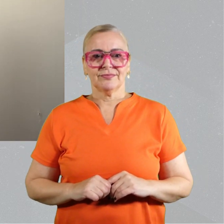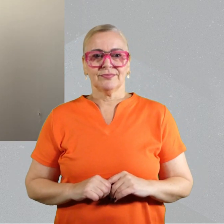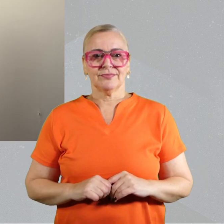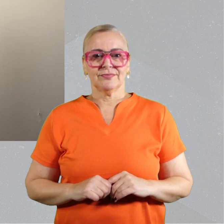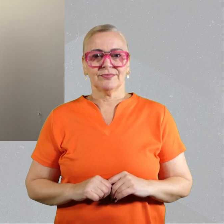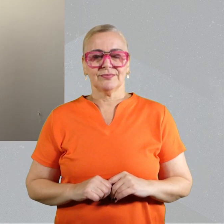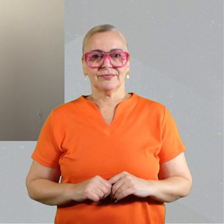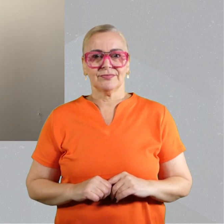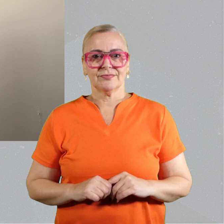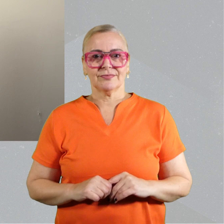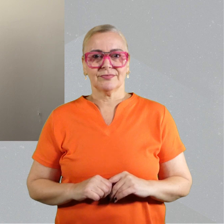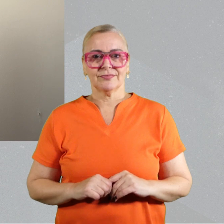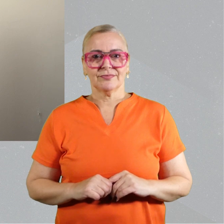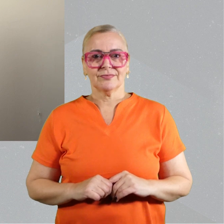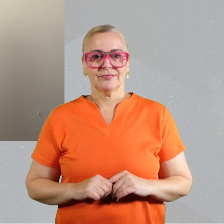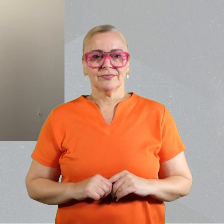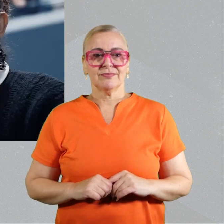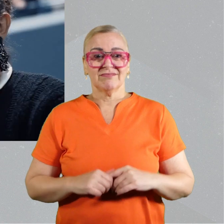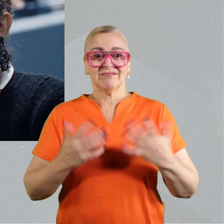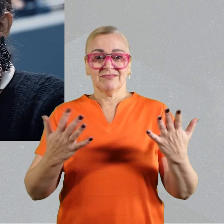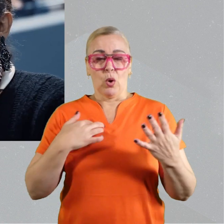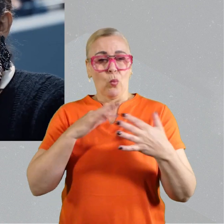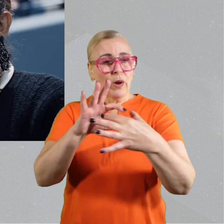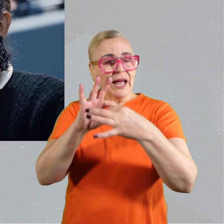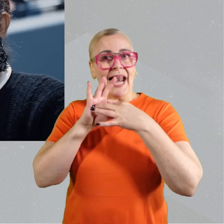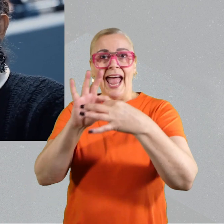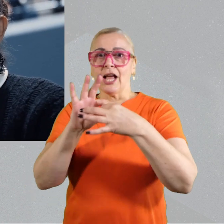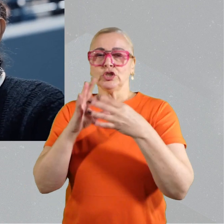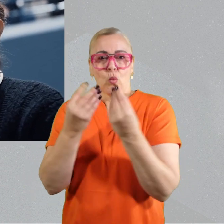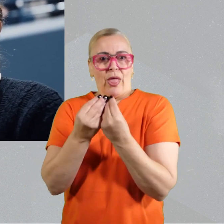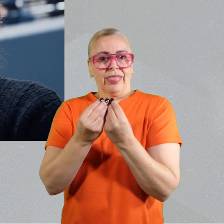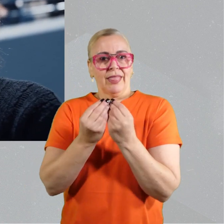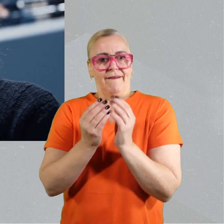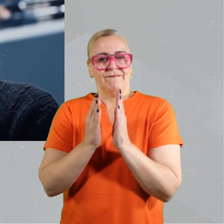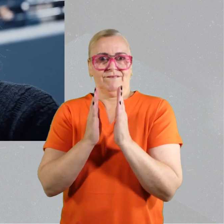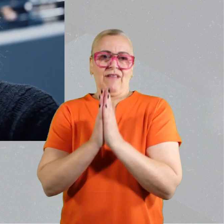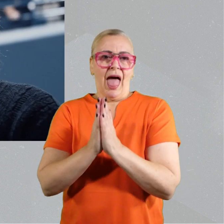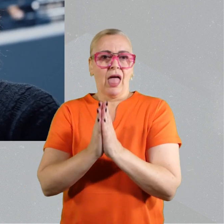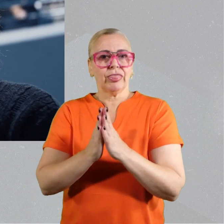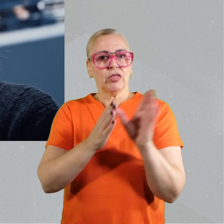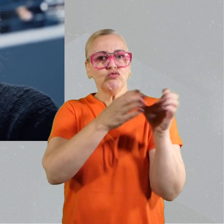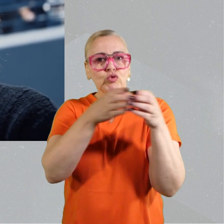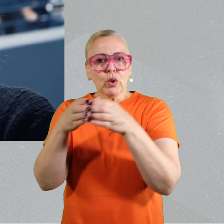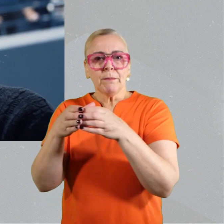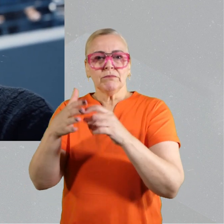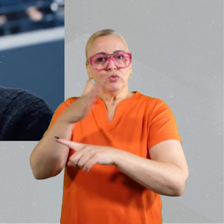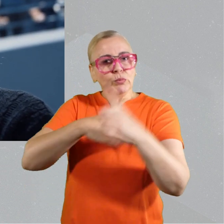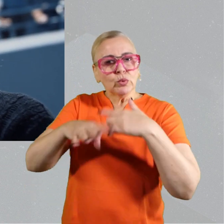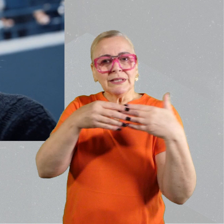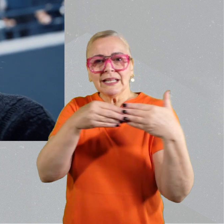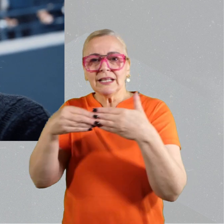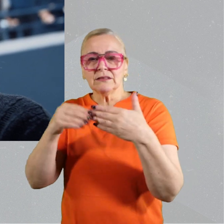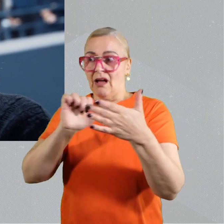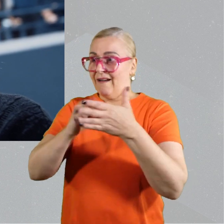we approach certain communities. We engaged with faith groups and community leaders, advertised